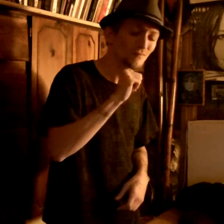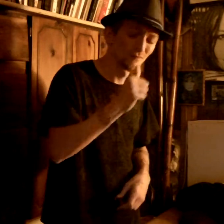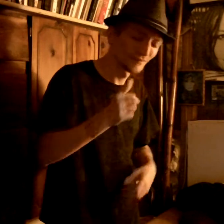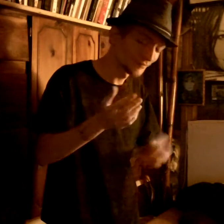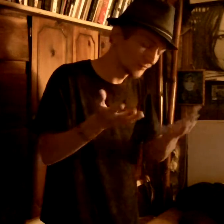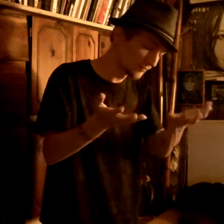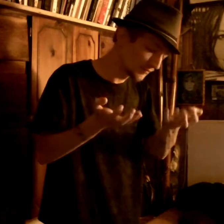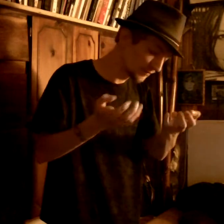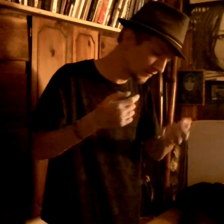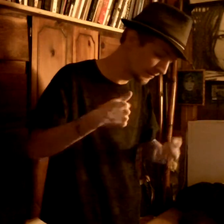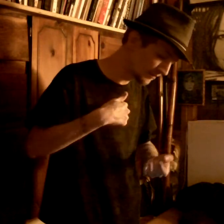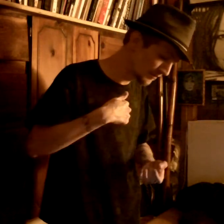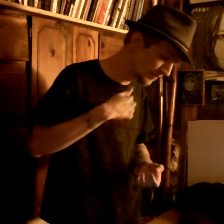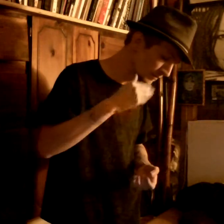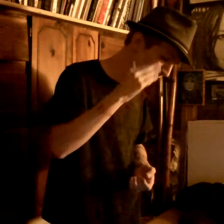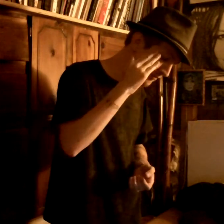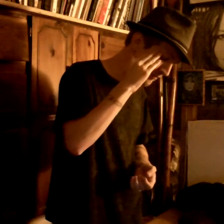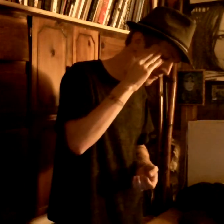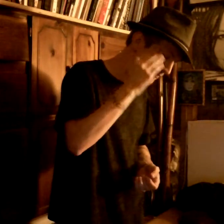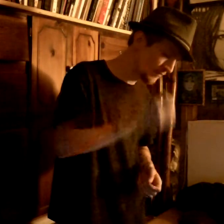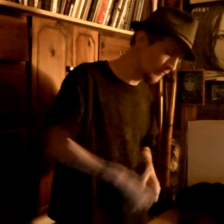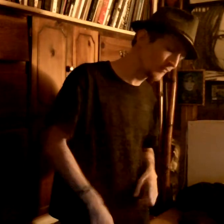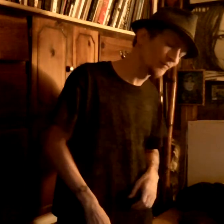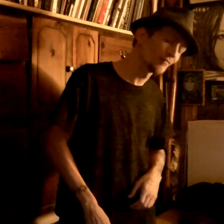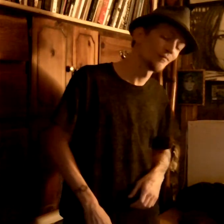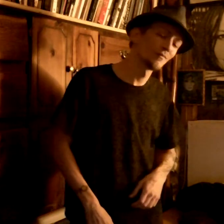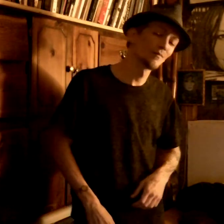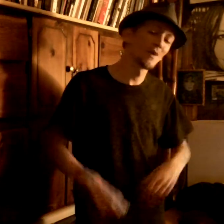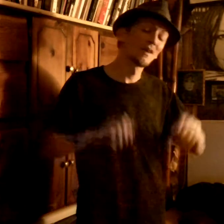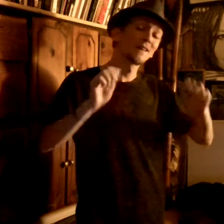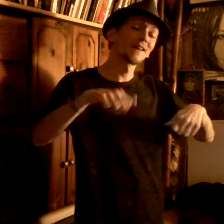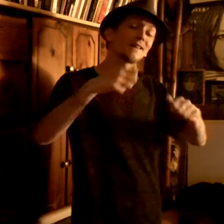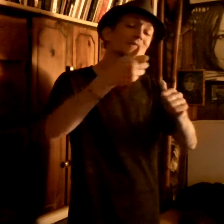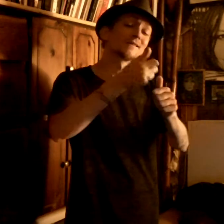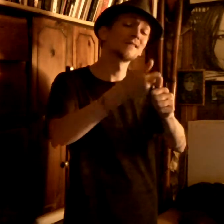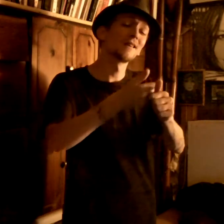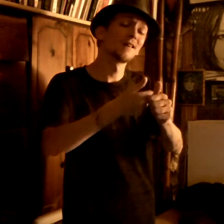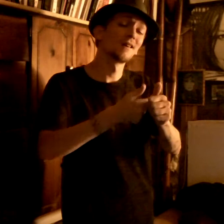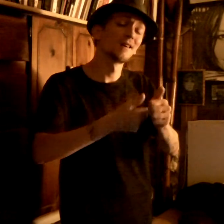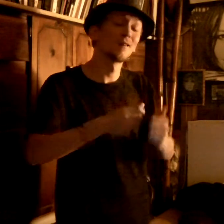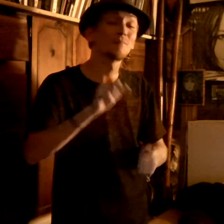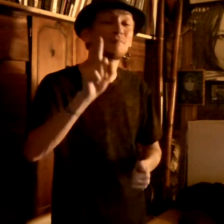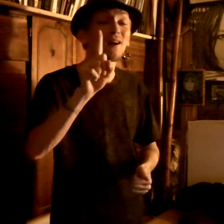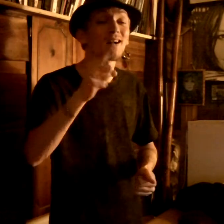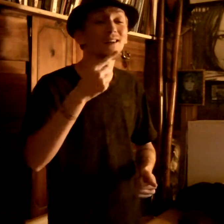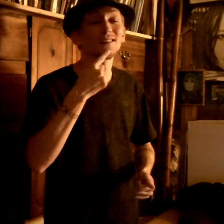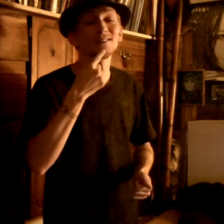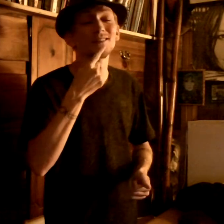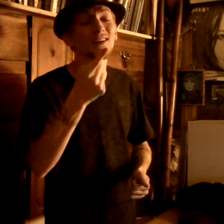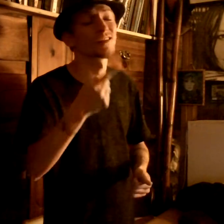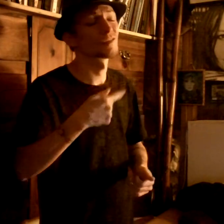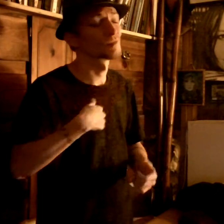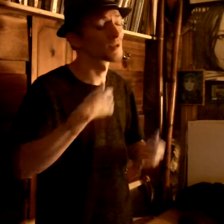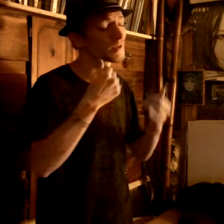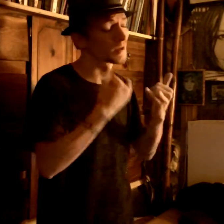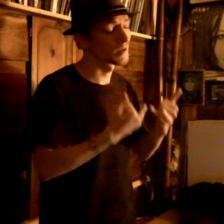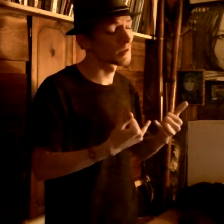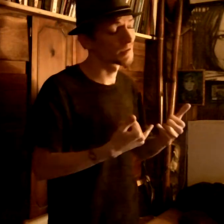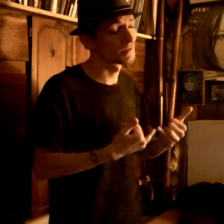don't want me to know Can somebody tell me now